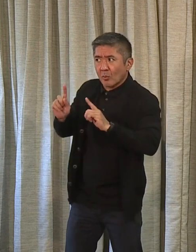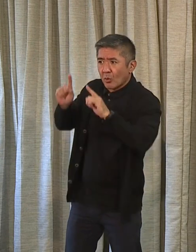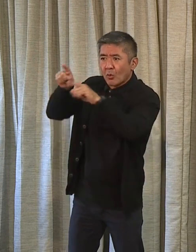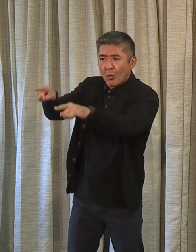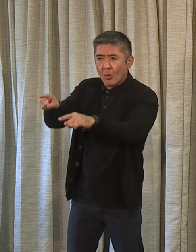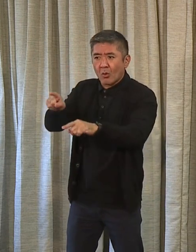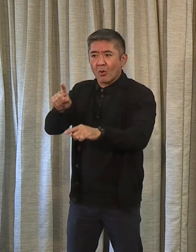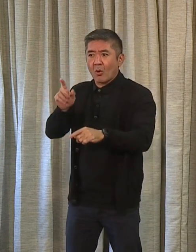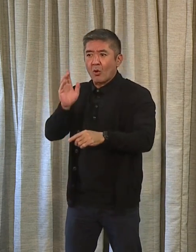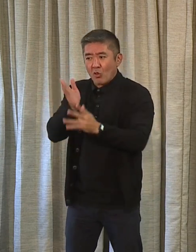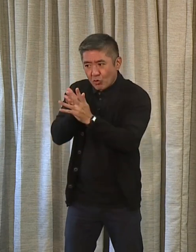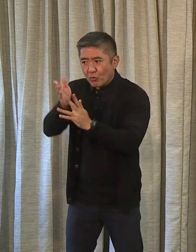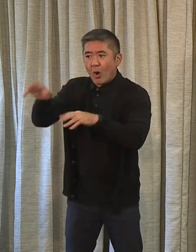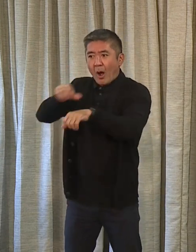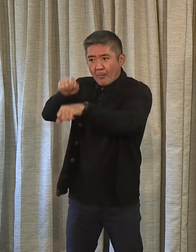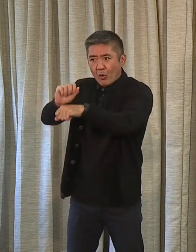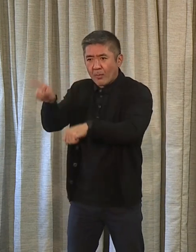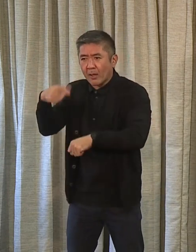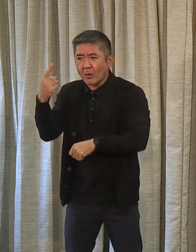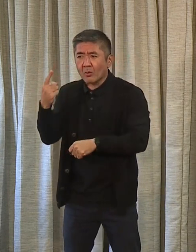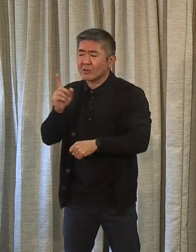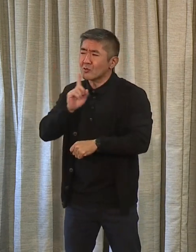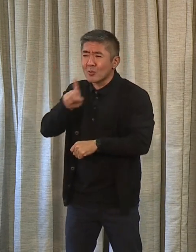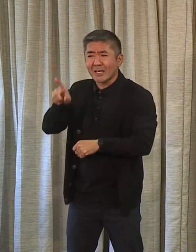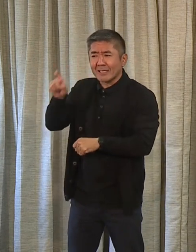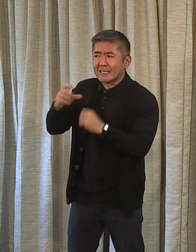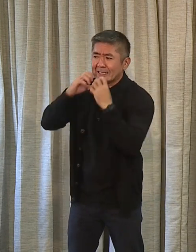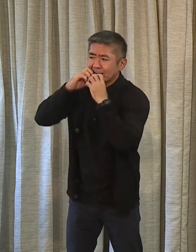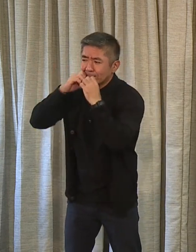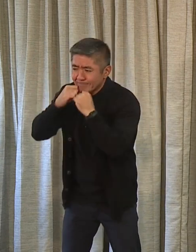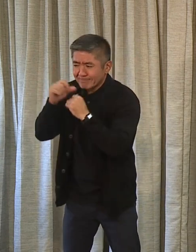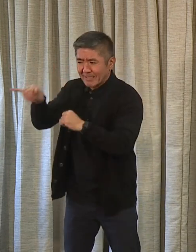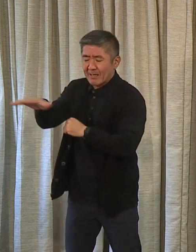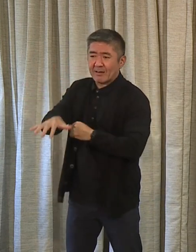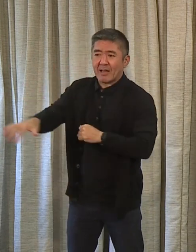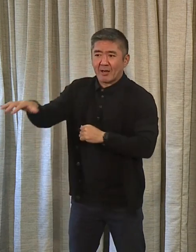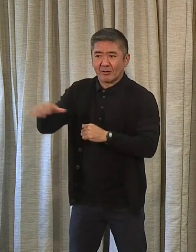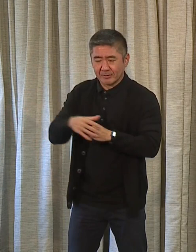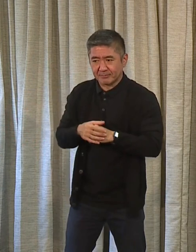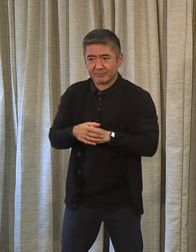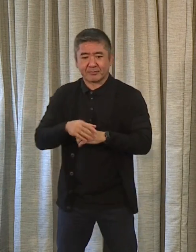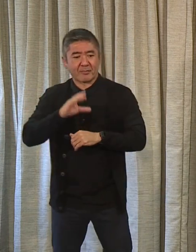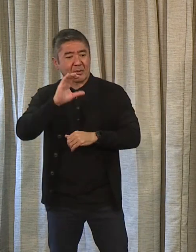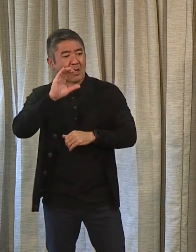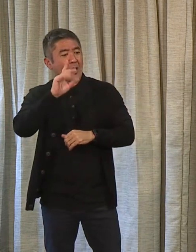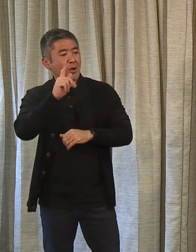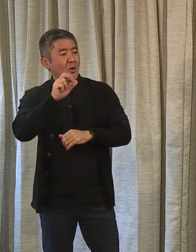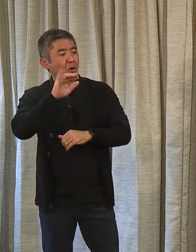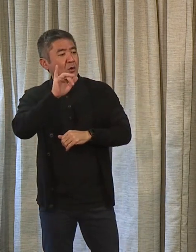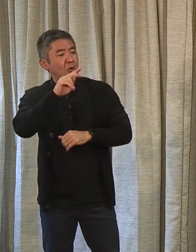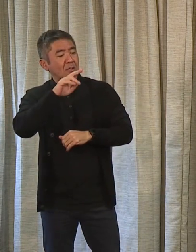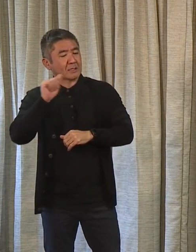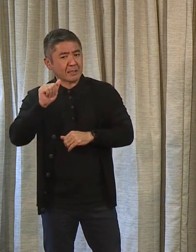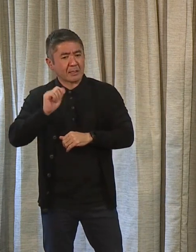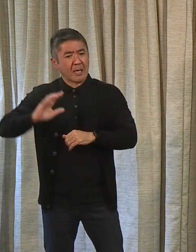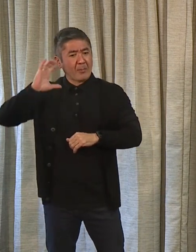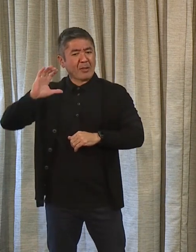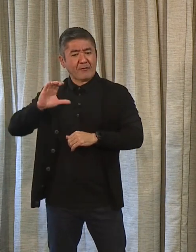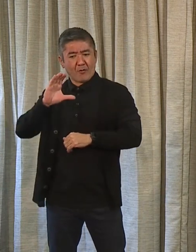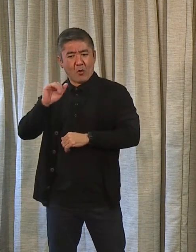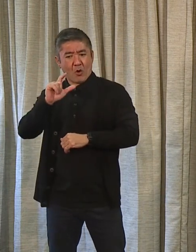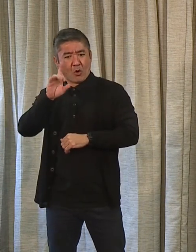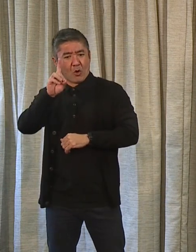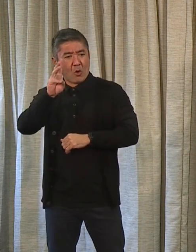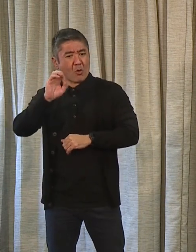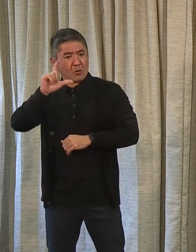But I think it needs to be treated like the treasure that it is. From Christina Jedra. Former Mayor Caldwell said that the city would be